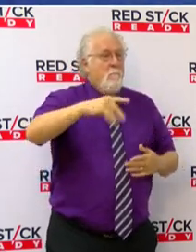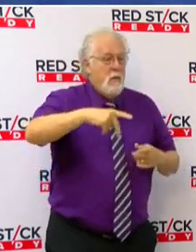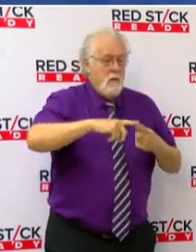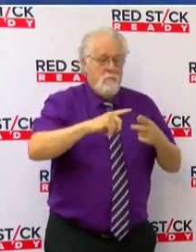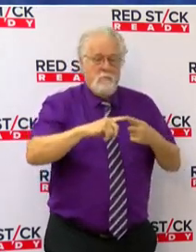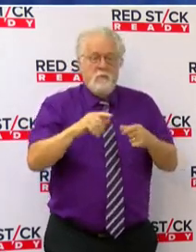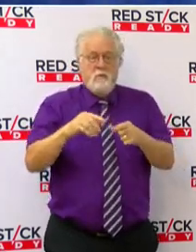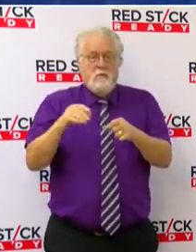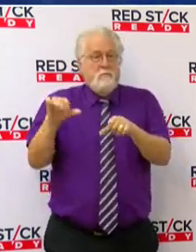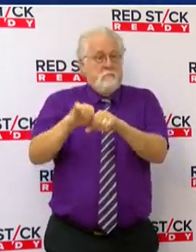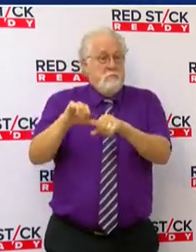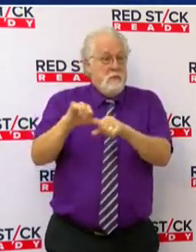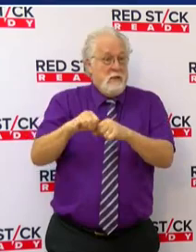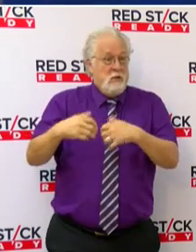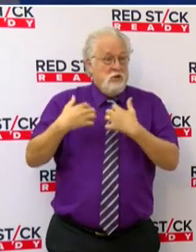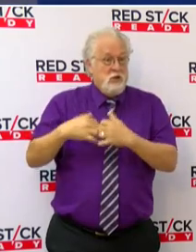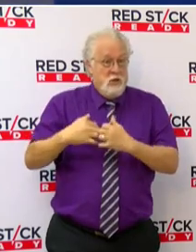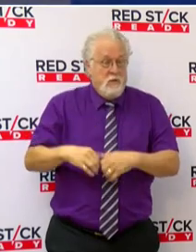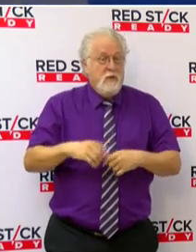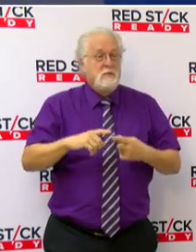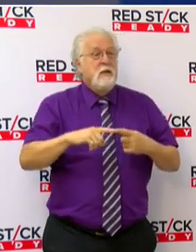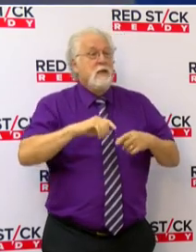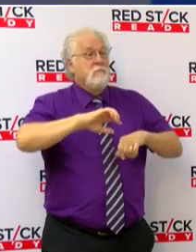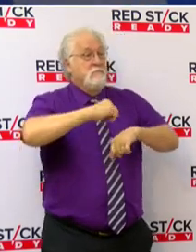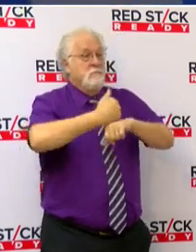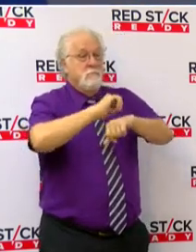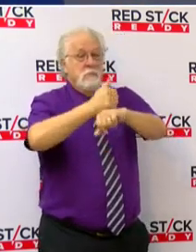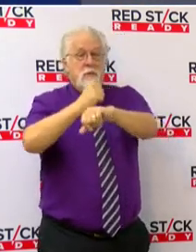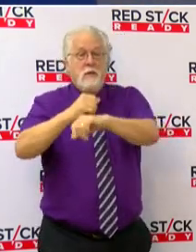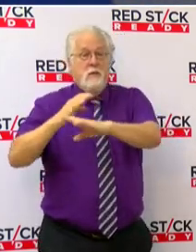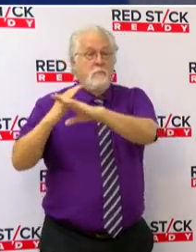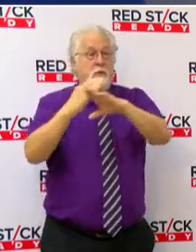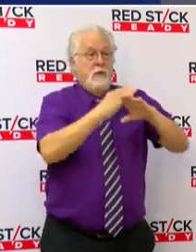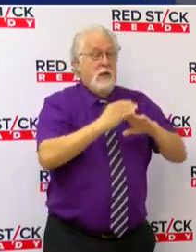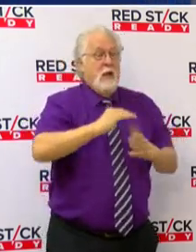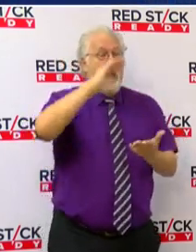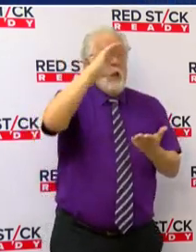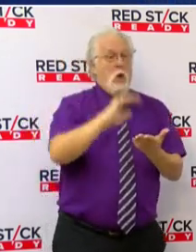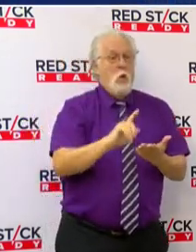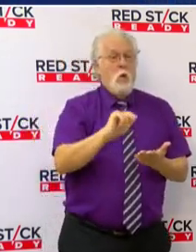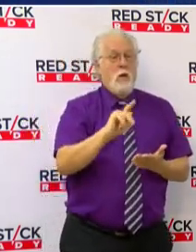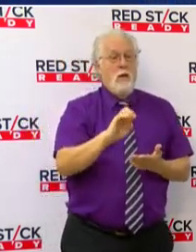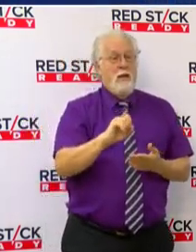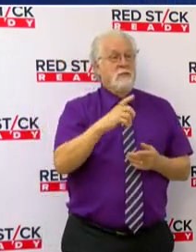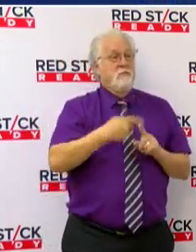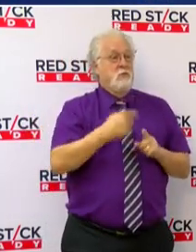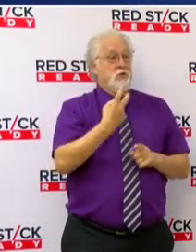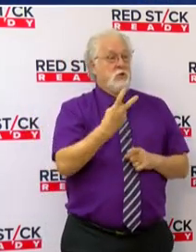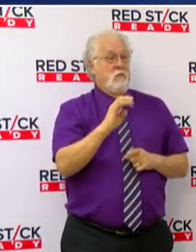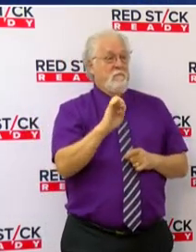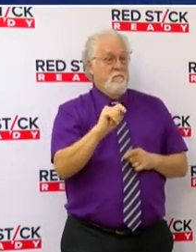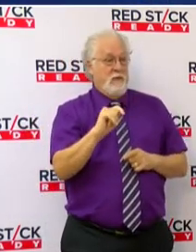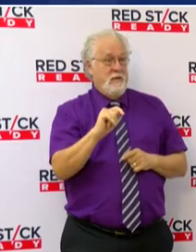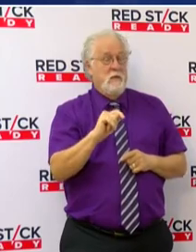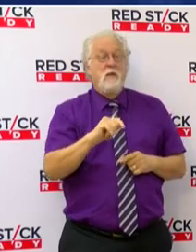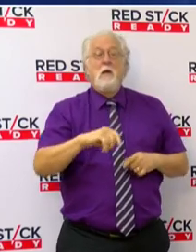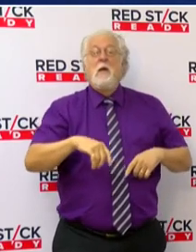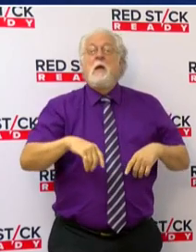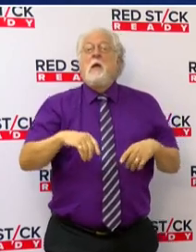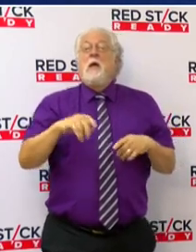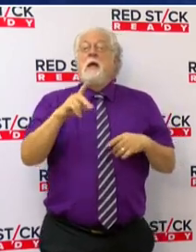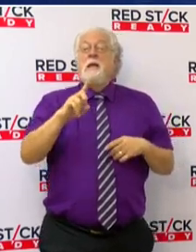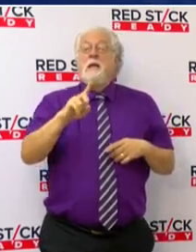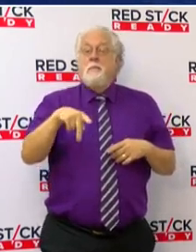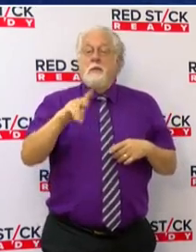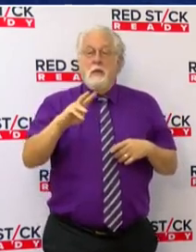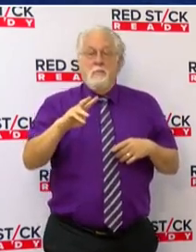generators, pre-staged barricades and lowered Capitol Lake by two feet. leading up to this storm DPW has conducted an